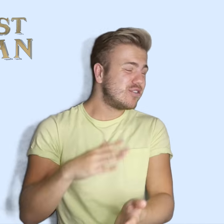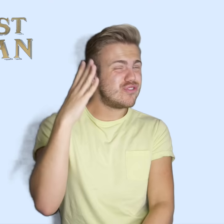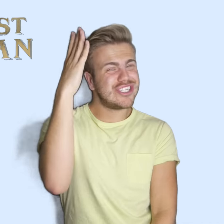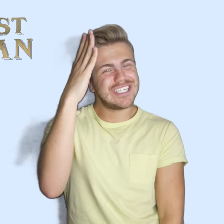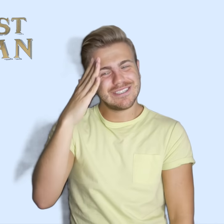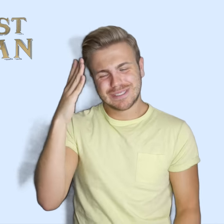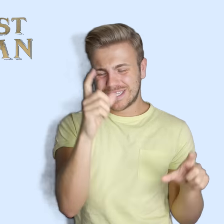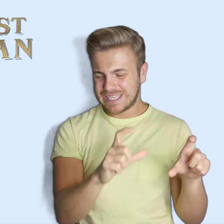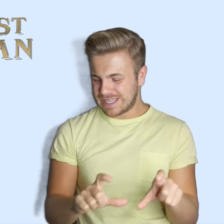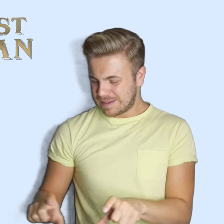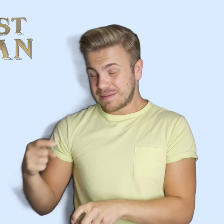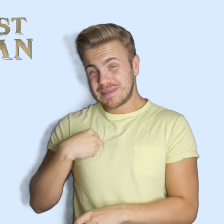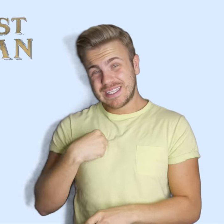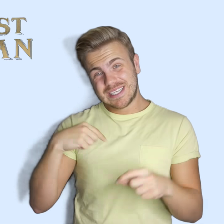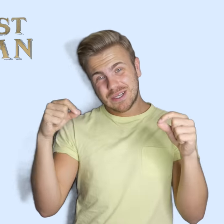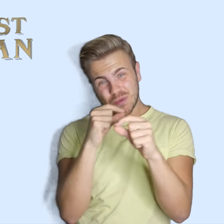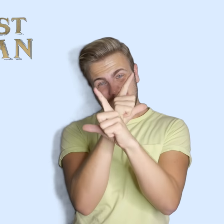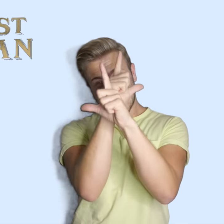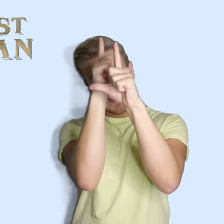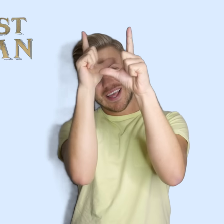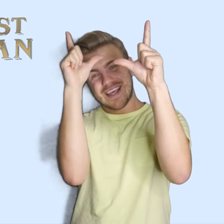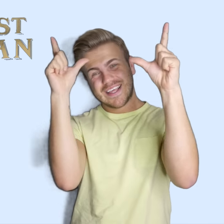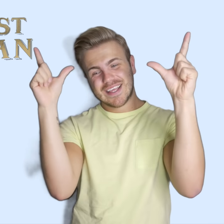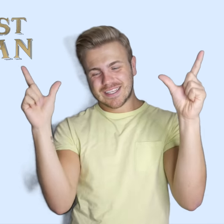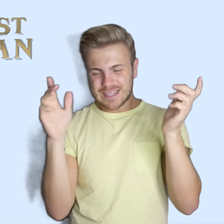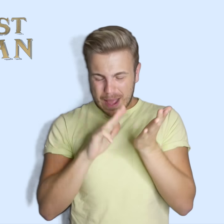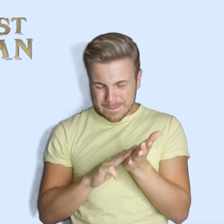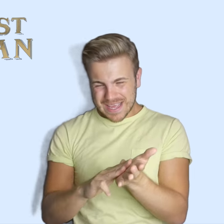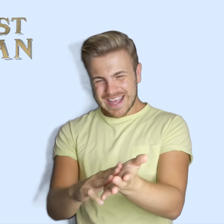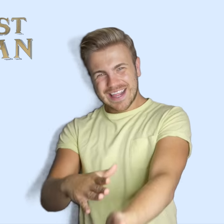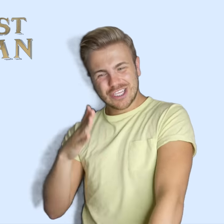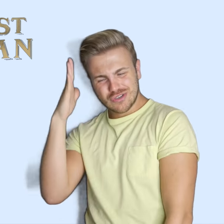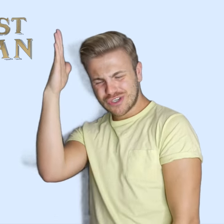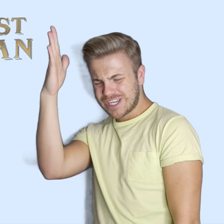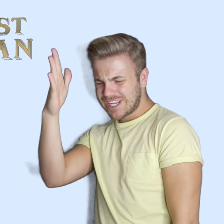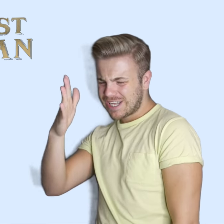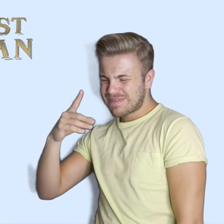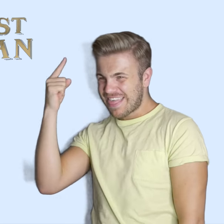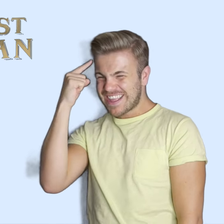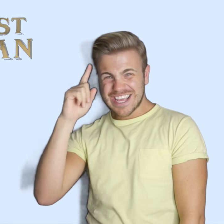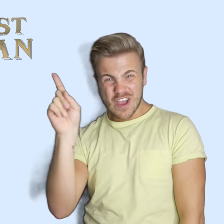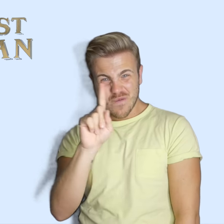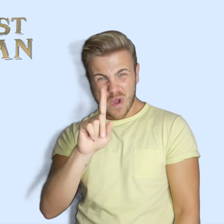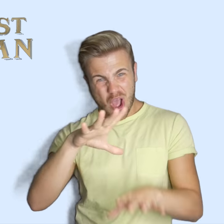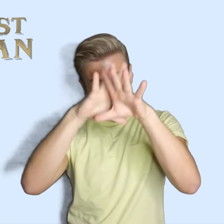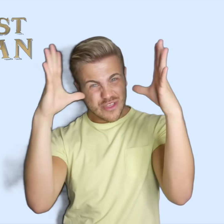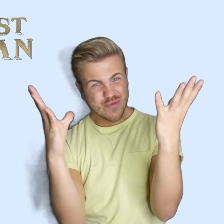dreams are keeping me awake A million dreams, a million dreams I think of what the